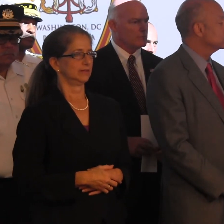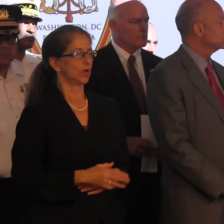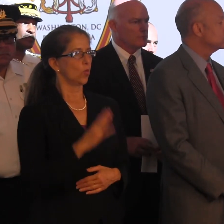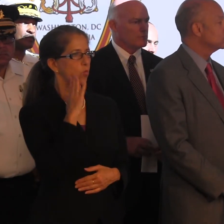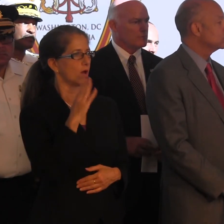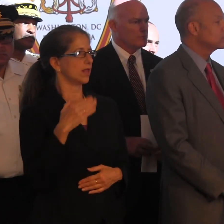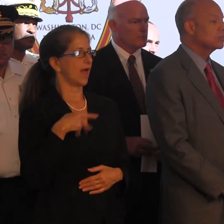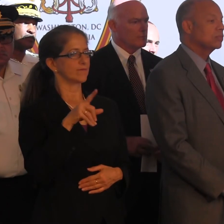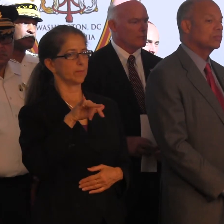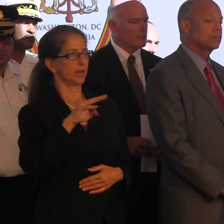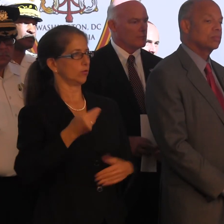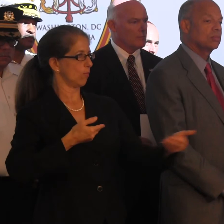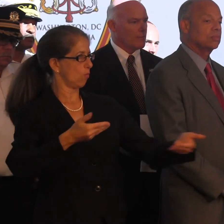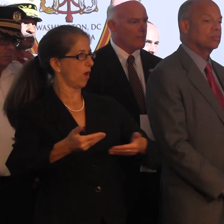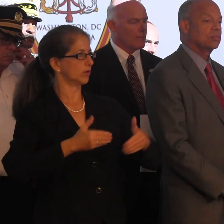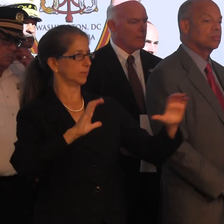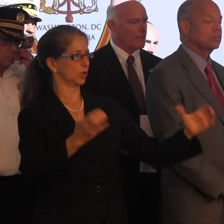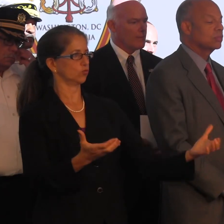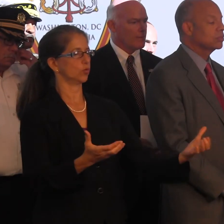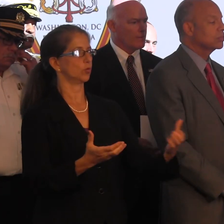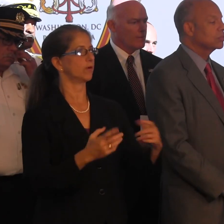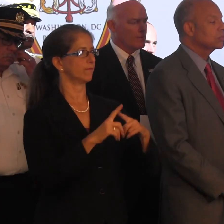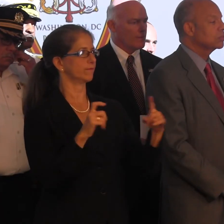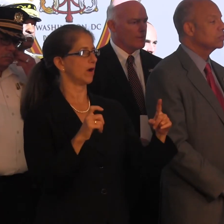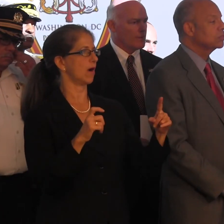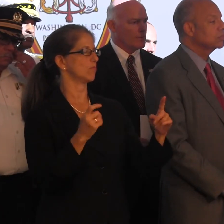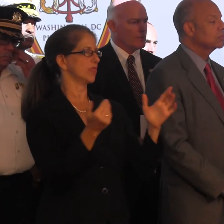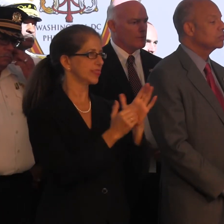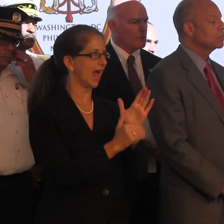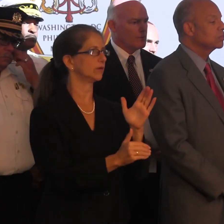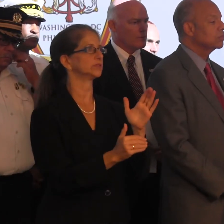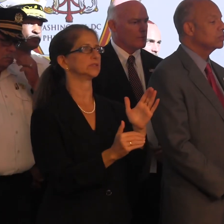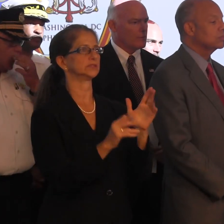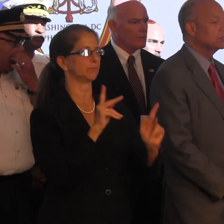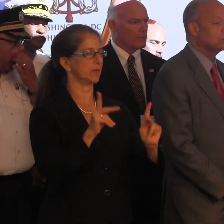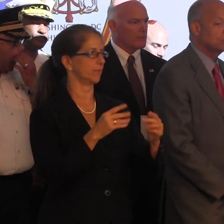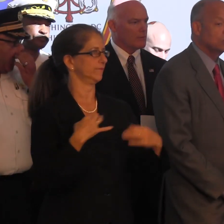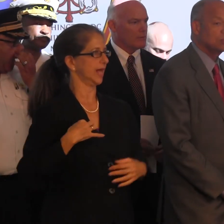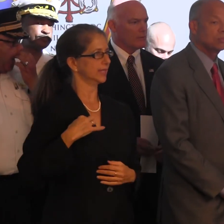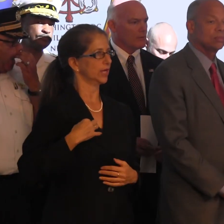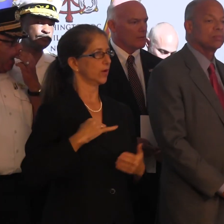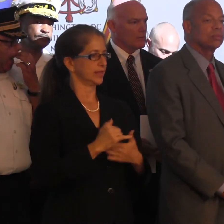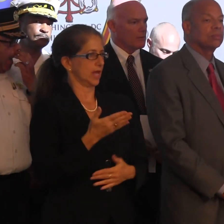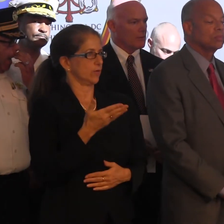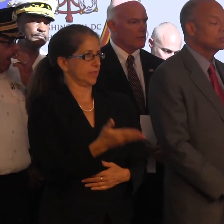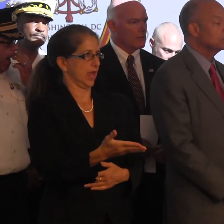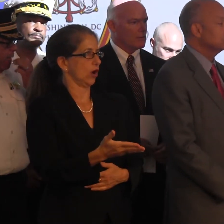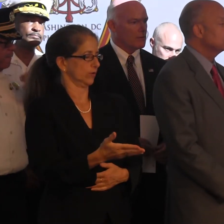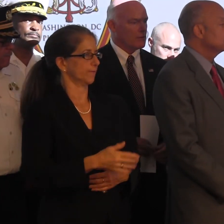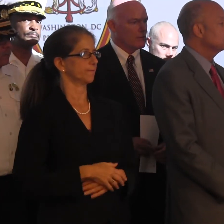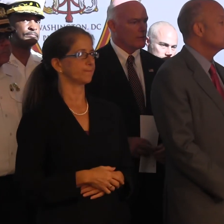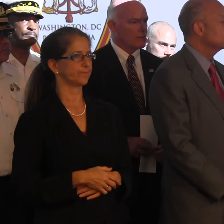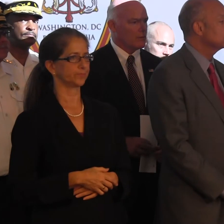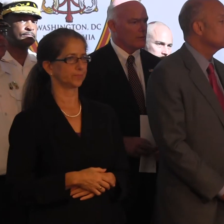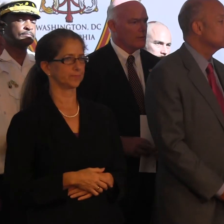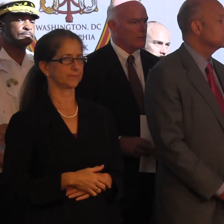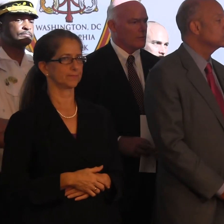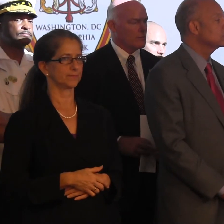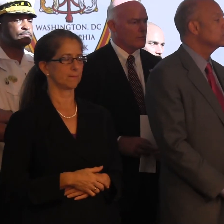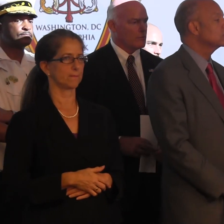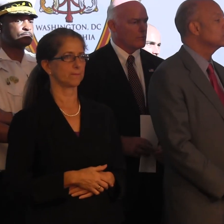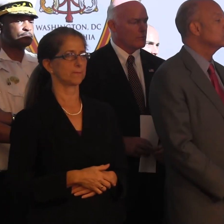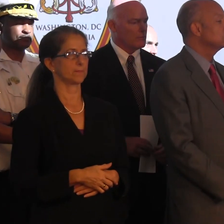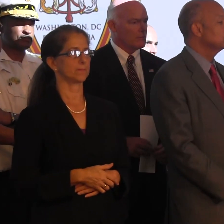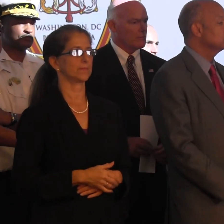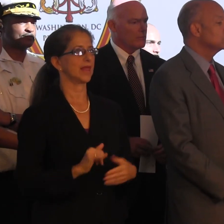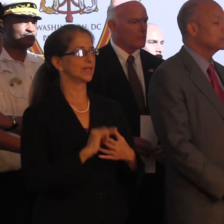a Pilgrim welcoming squad from the thousands of volunteers that are going to be out on the street as well. So, I mean, this will be a very,